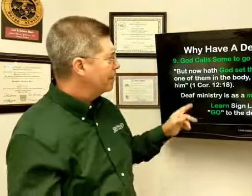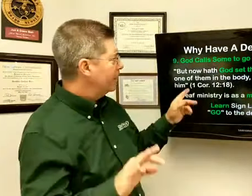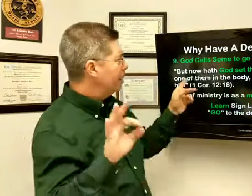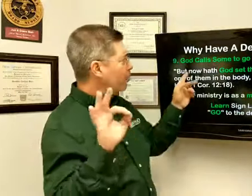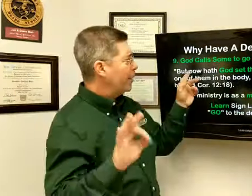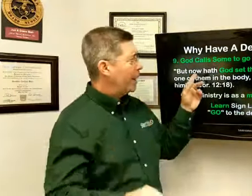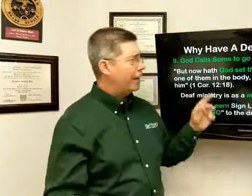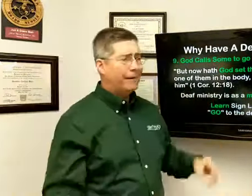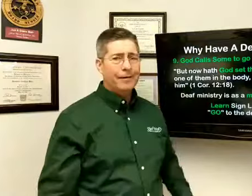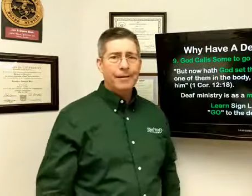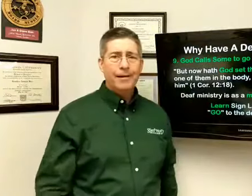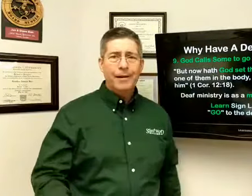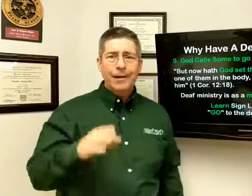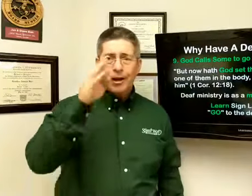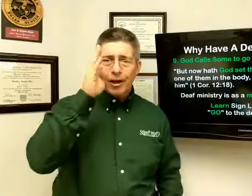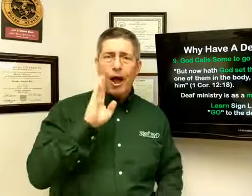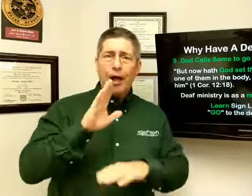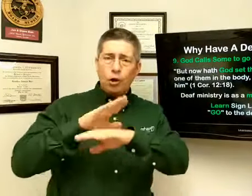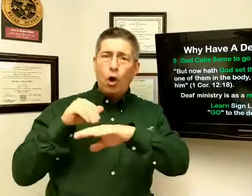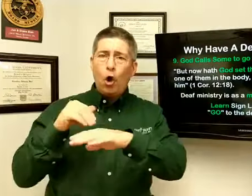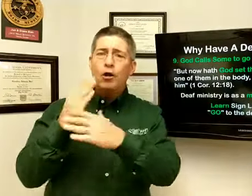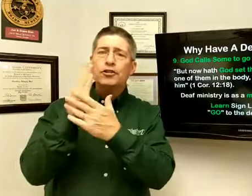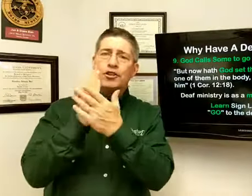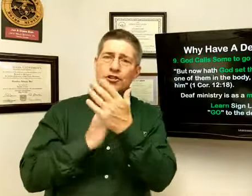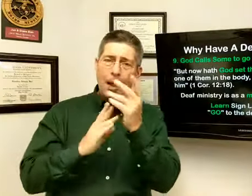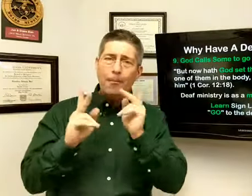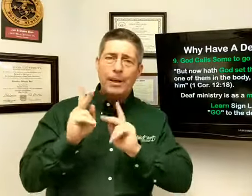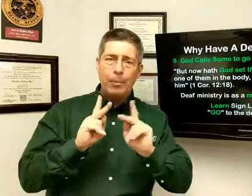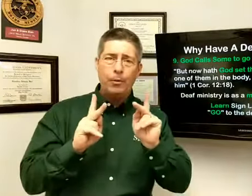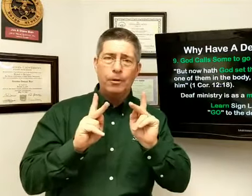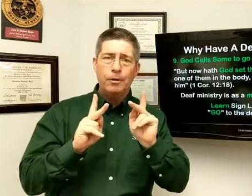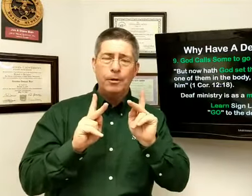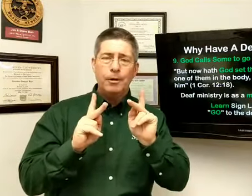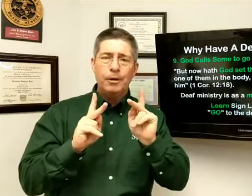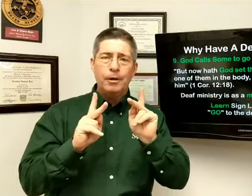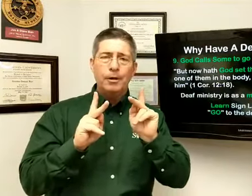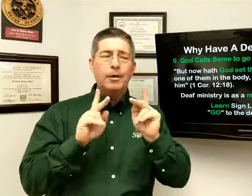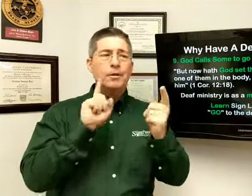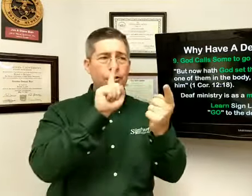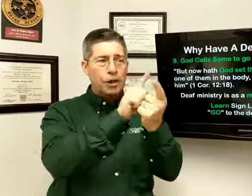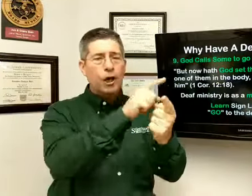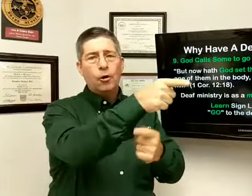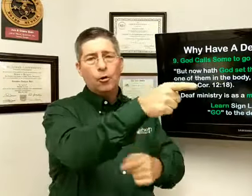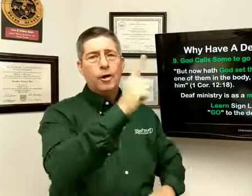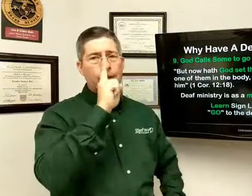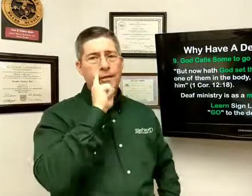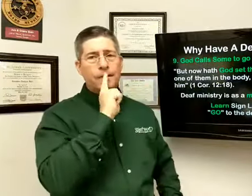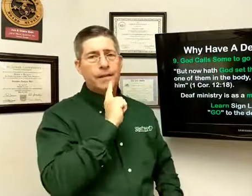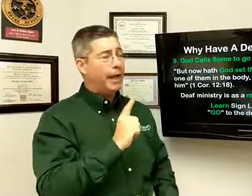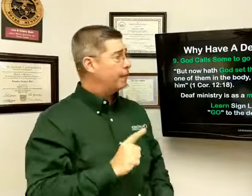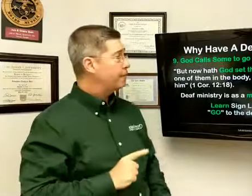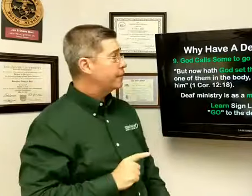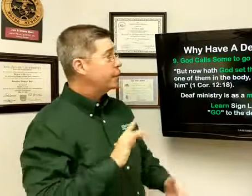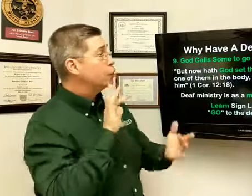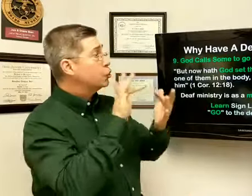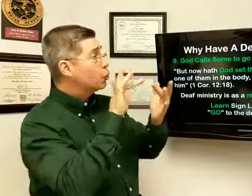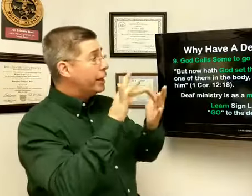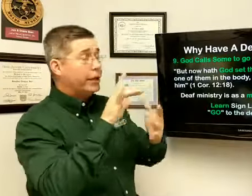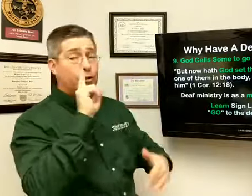Number nine, God calls some people to go to the deaf, to reach